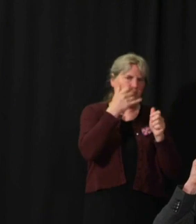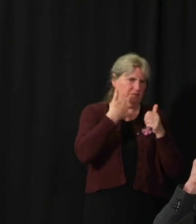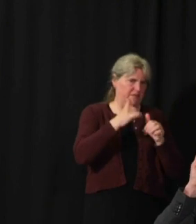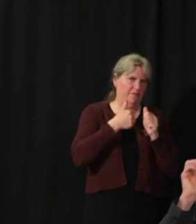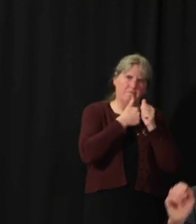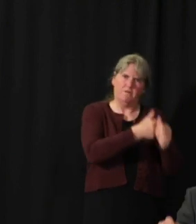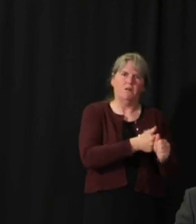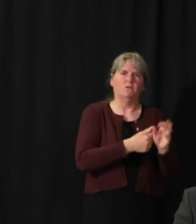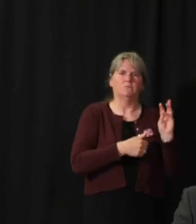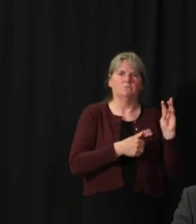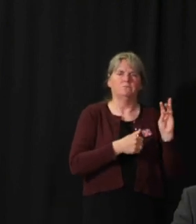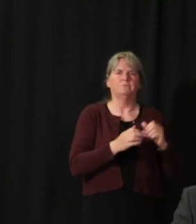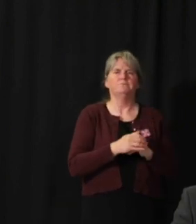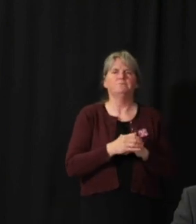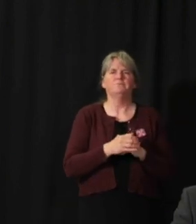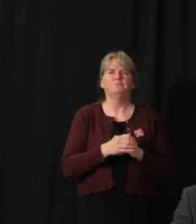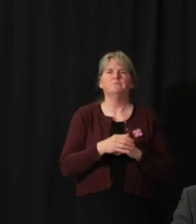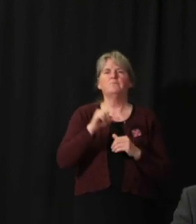to Gord, Yukon News.